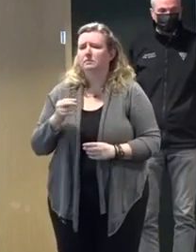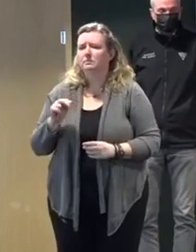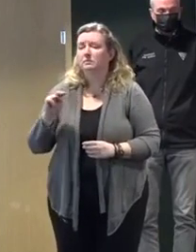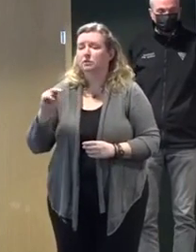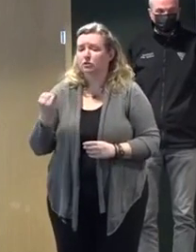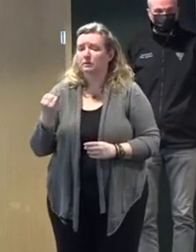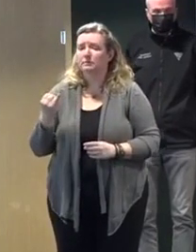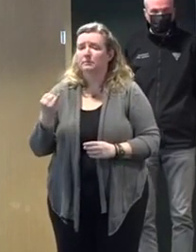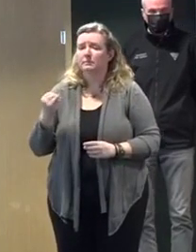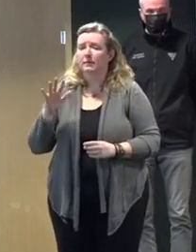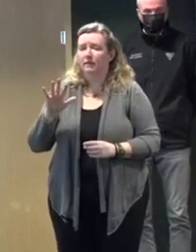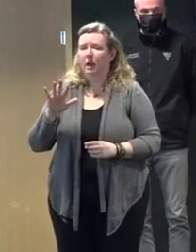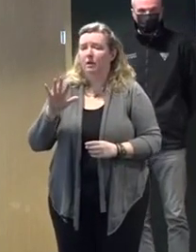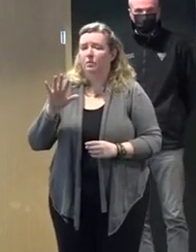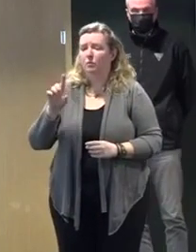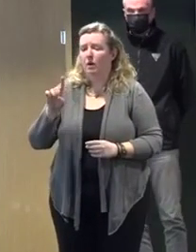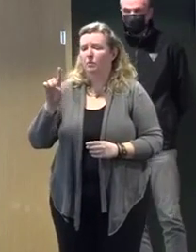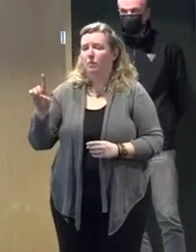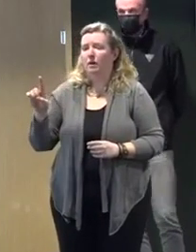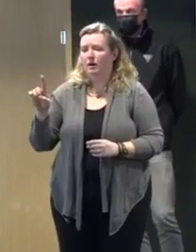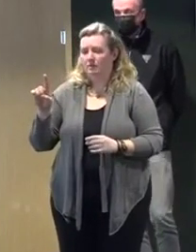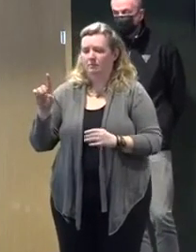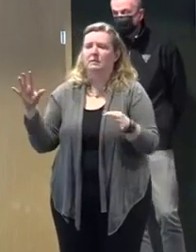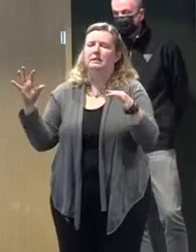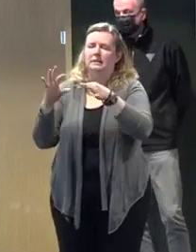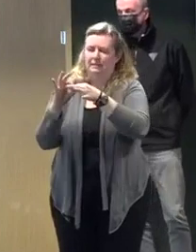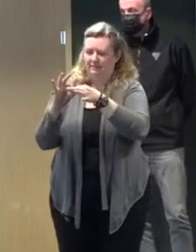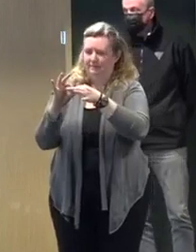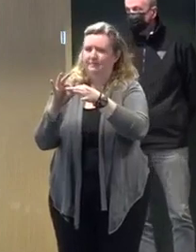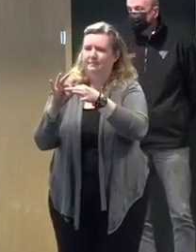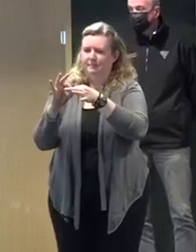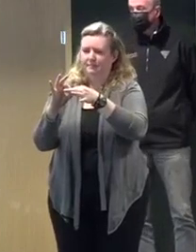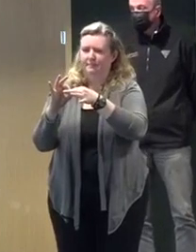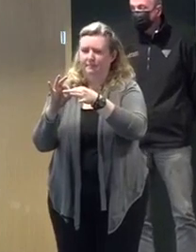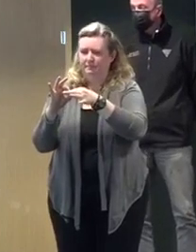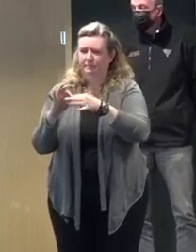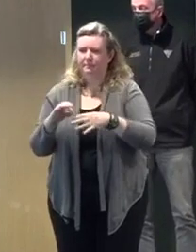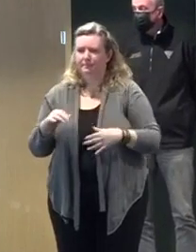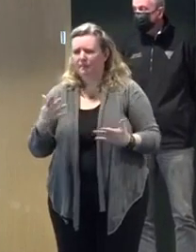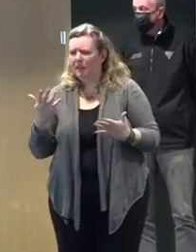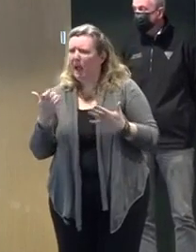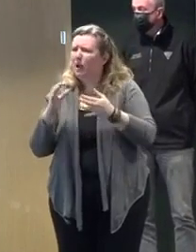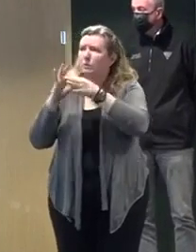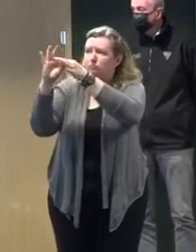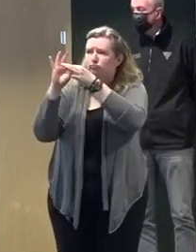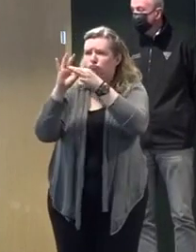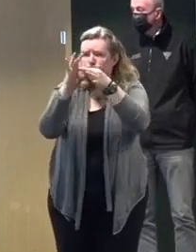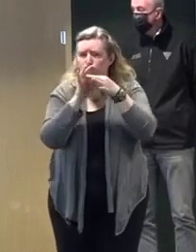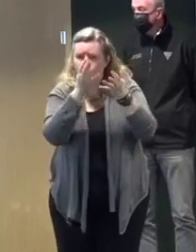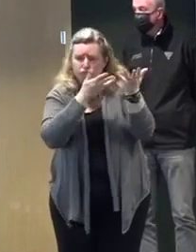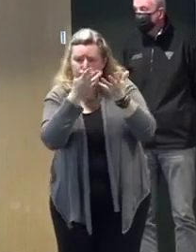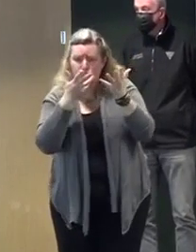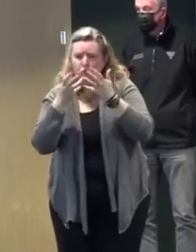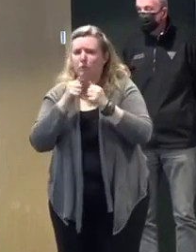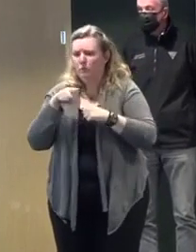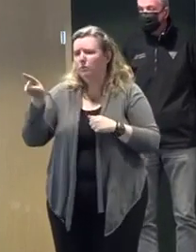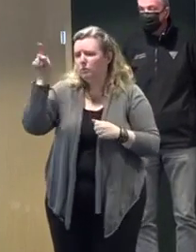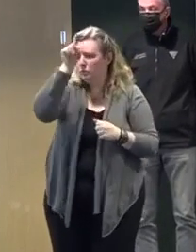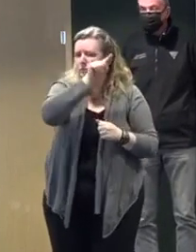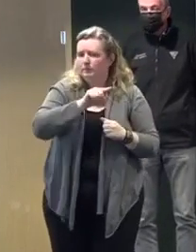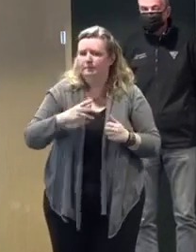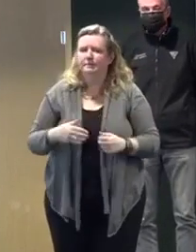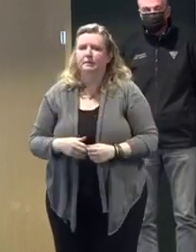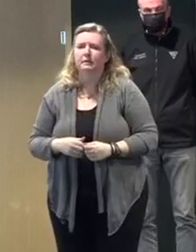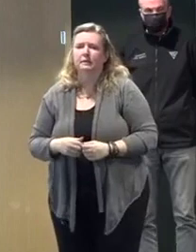provide not just to DOT roads but to our toll road partners where we can essentially geofence a section where we have congestion or we have a